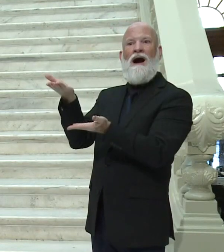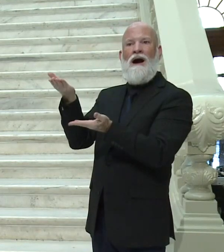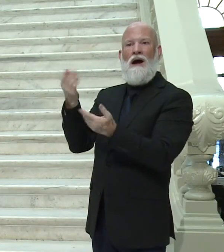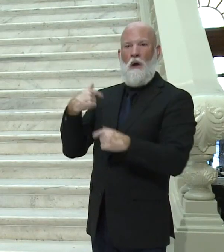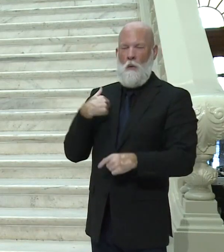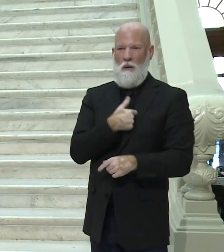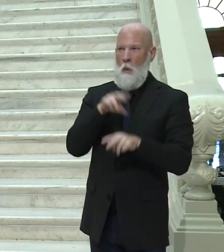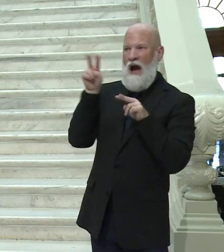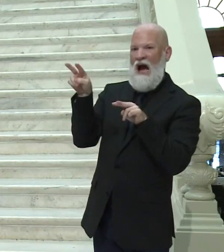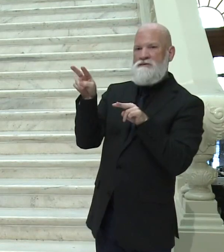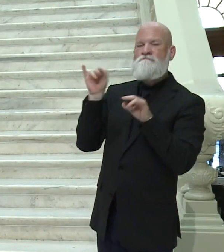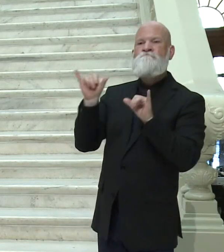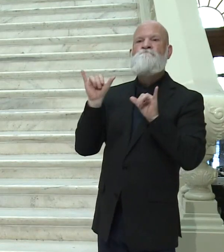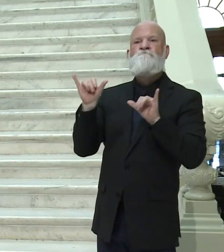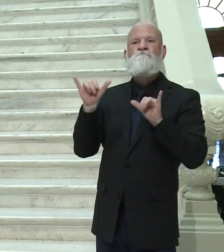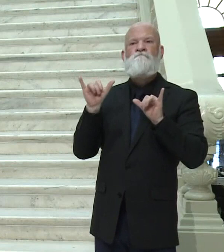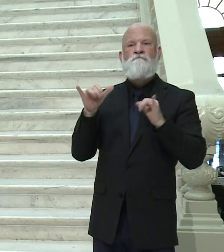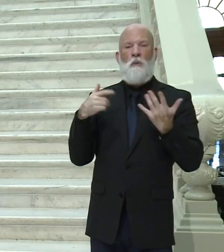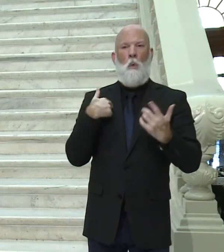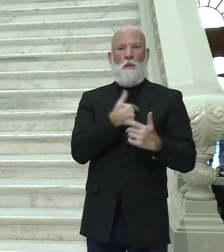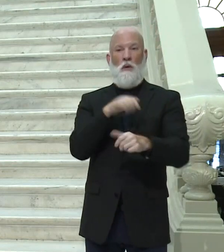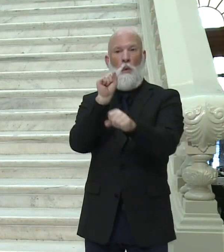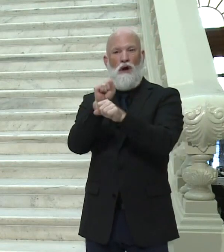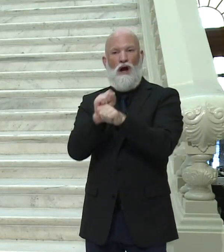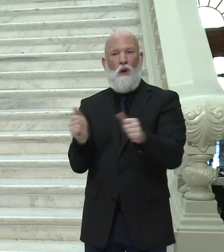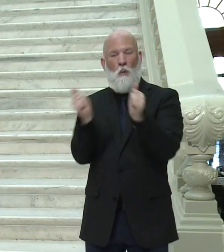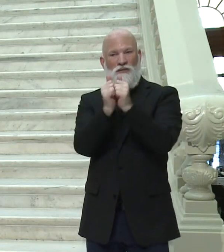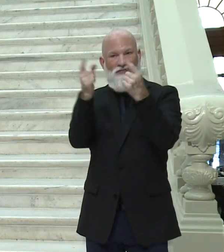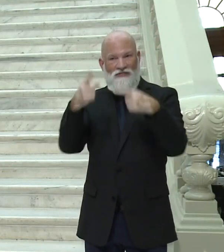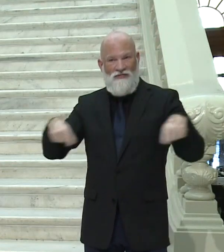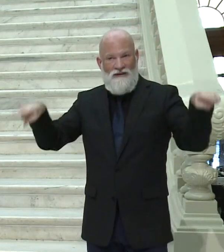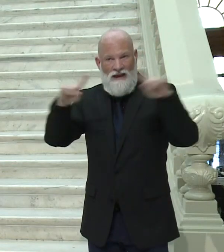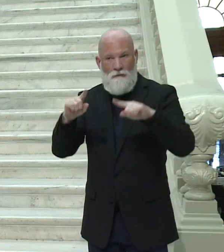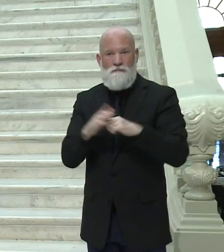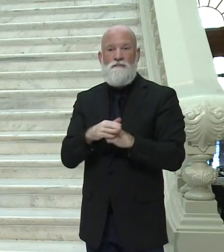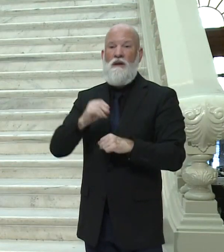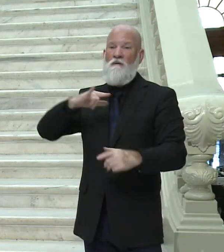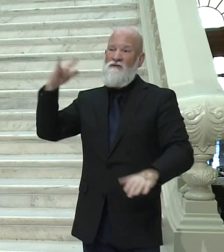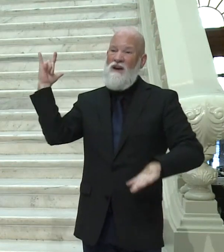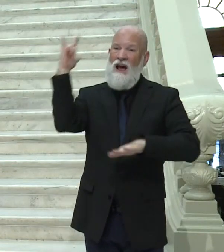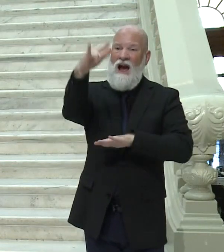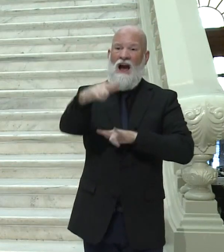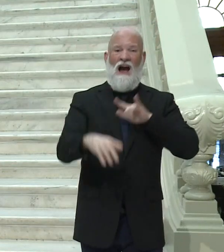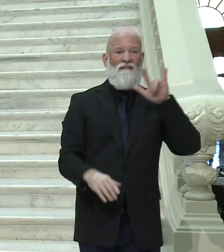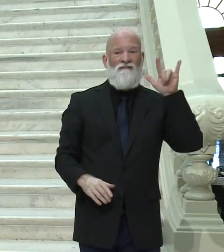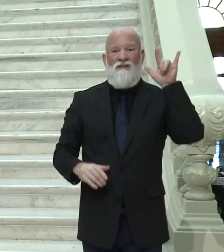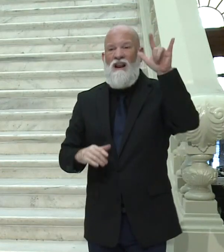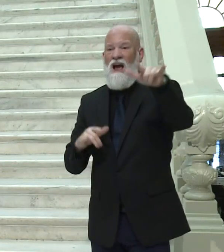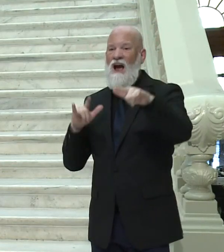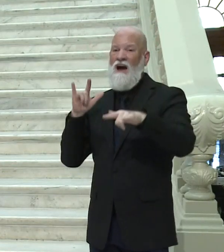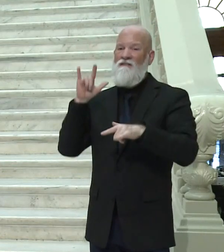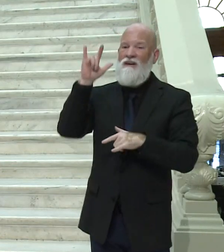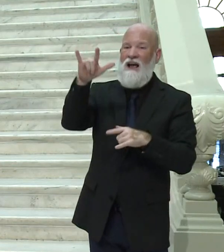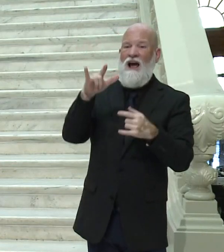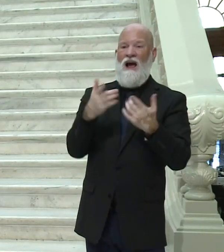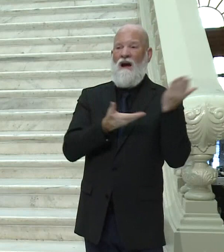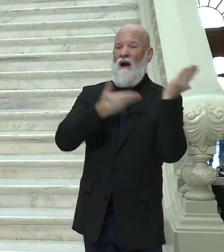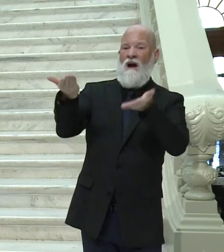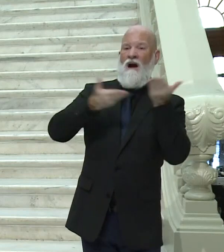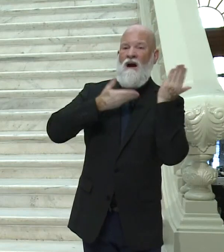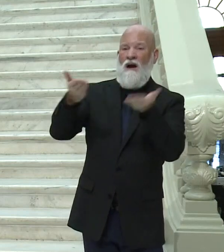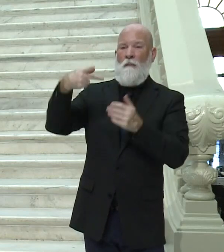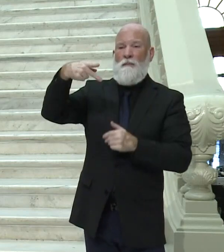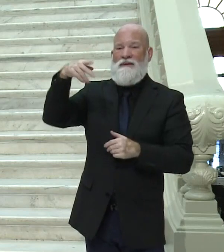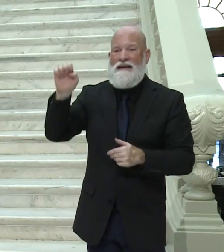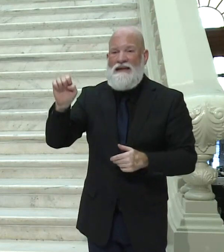working with them 24-7, literally flying PPE down there, personnel and supplies and General Cardin and Homer can speak more to that